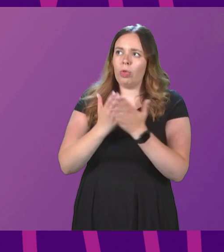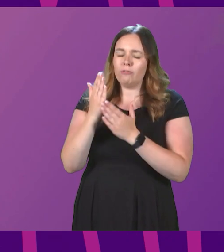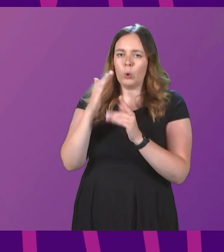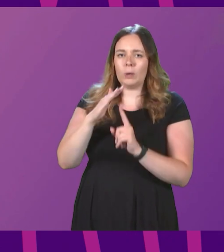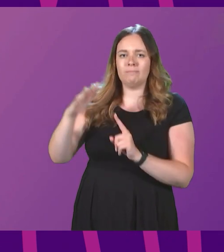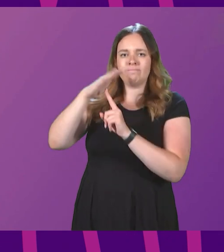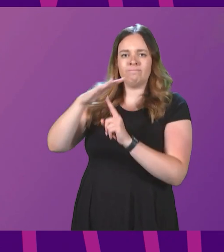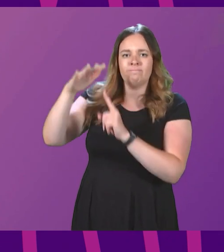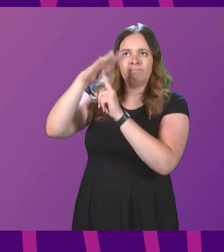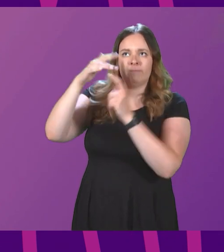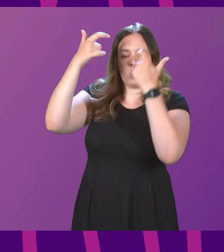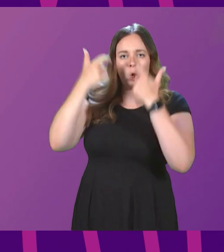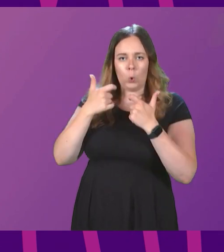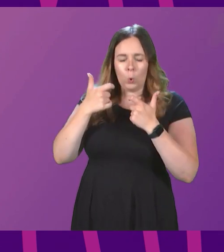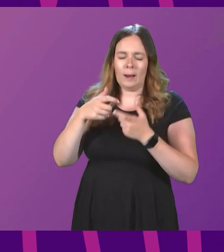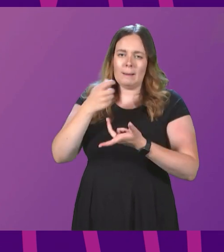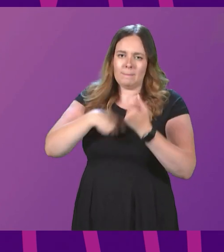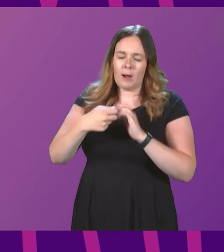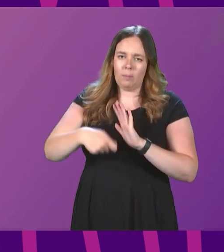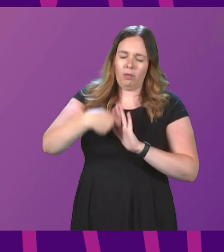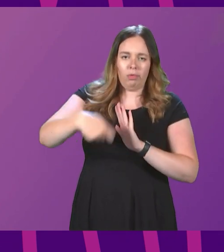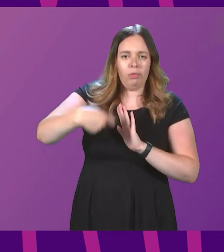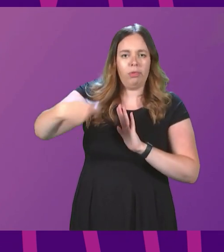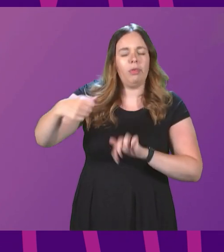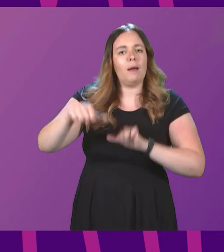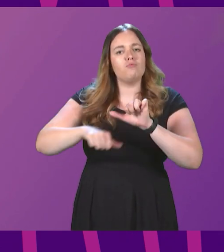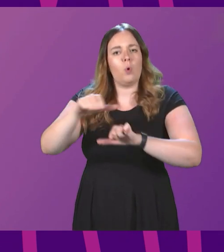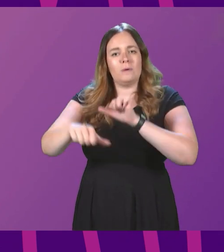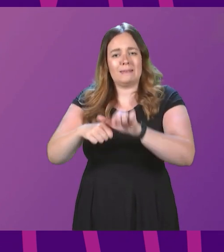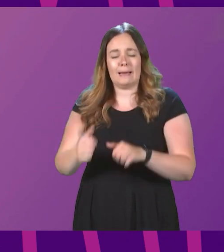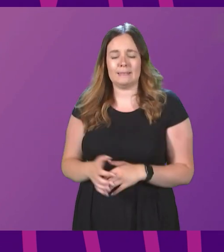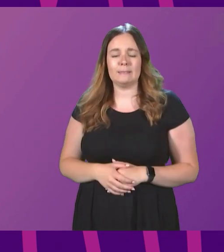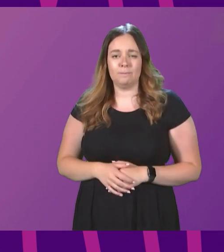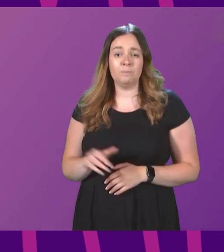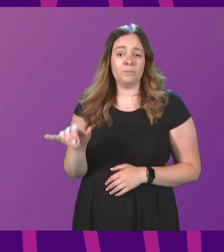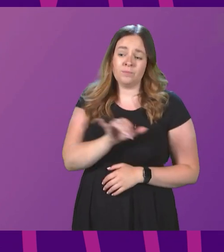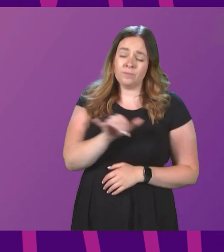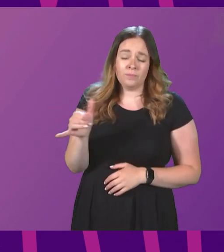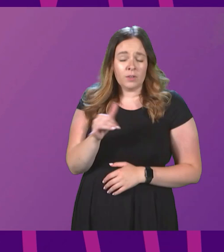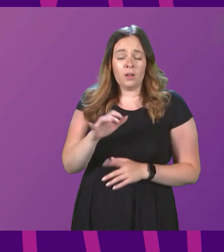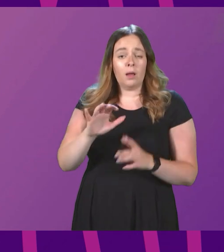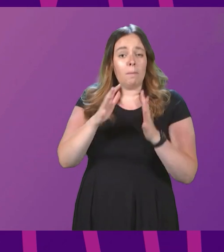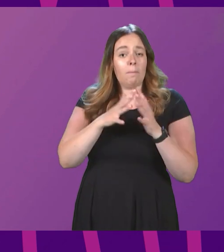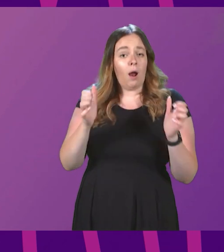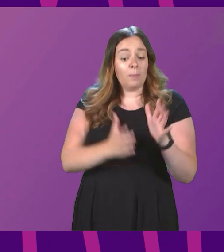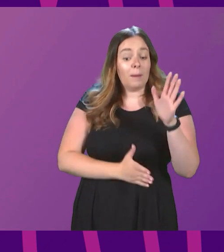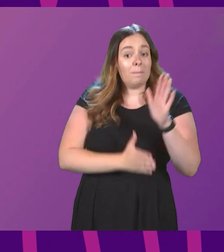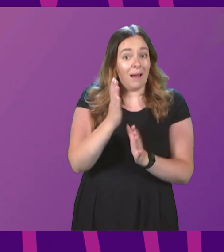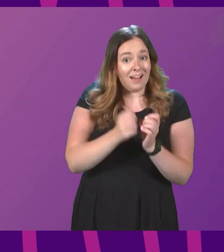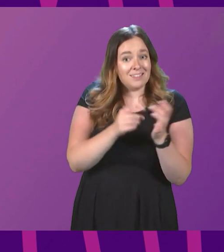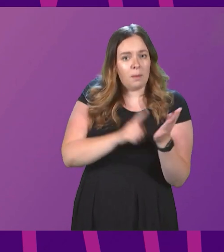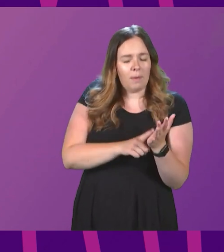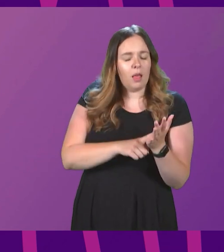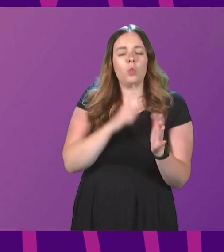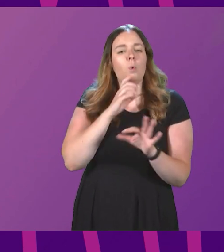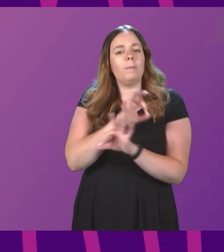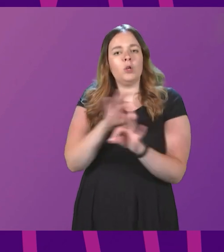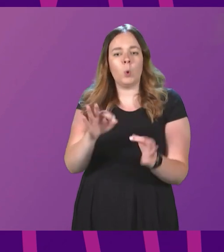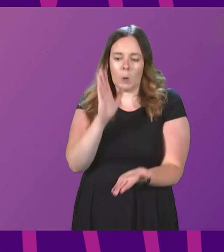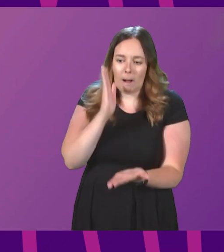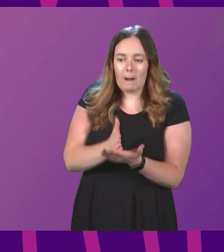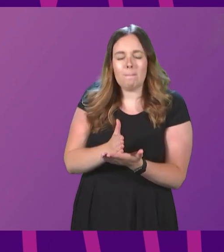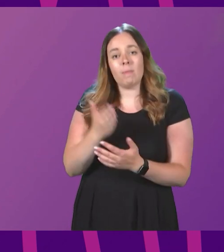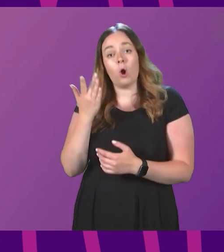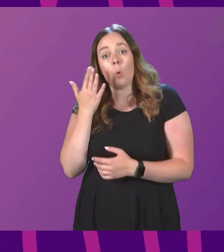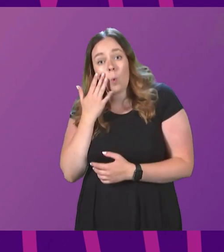and so be a very lengthy process. Either way, at the point of parliament passing the bill, there would be no certainty about